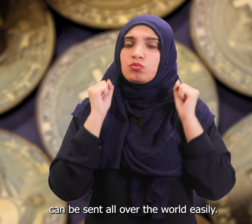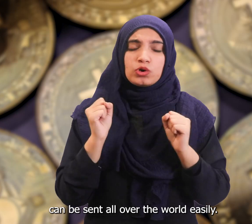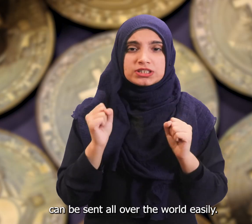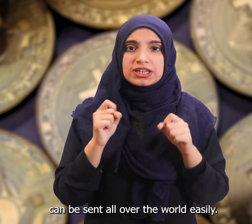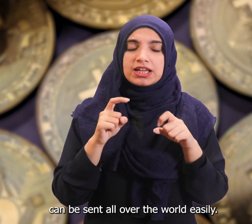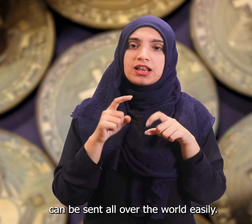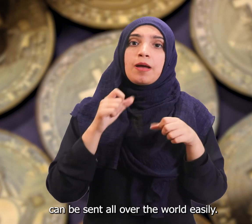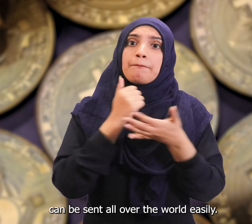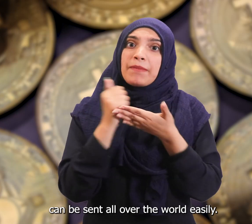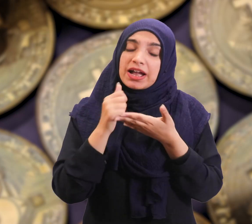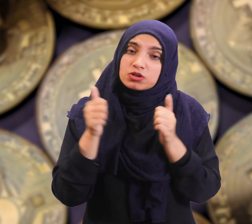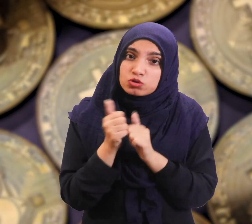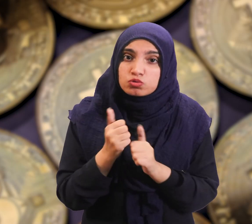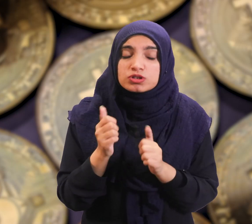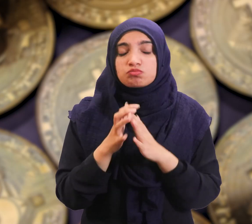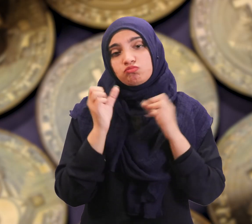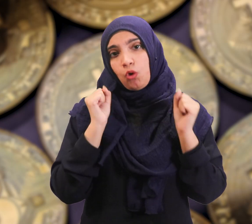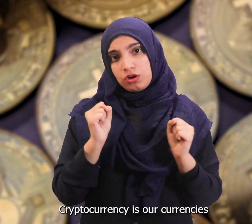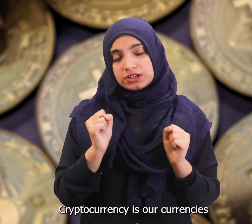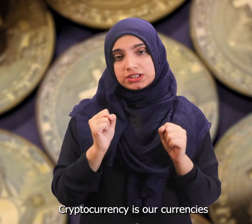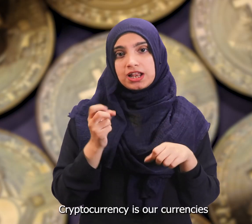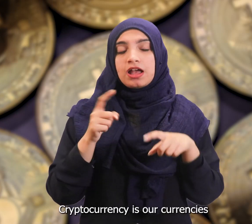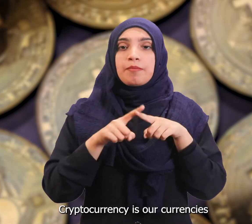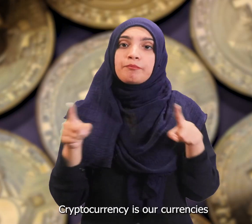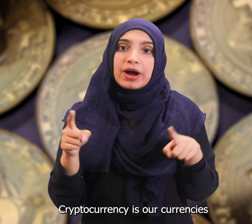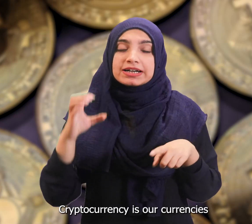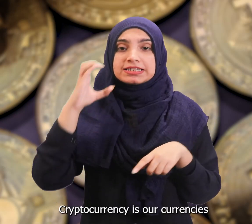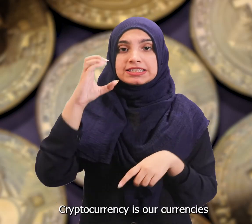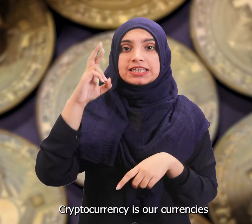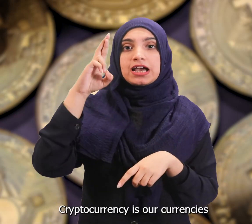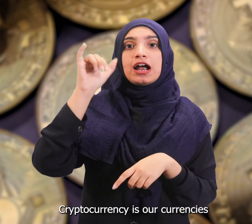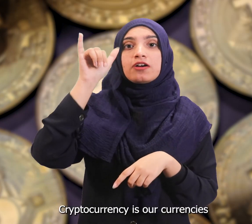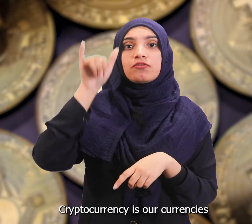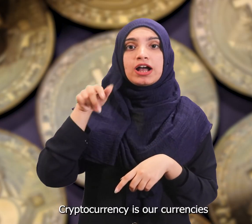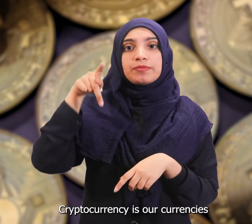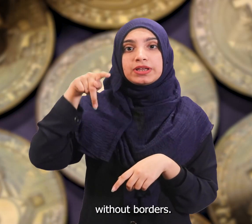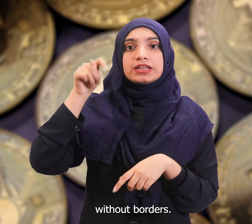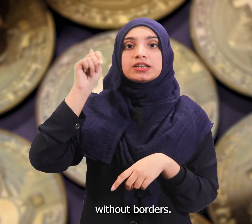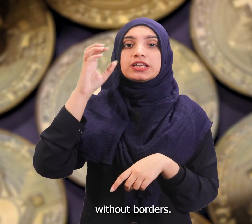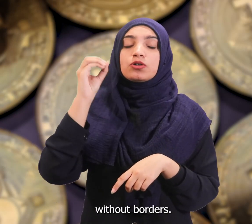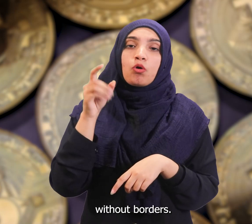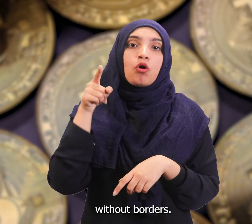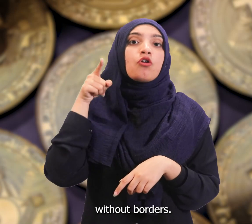the world easily. Cryptocurrencies are currencies without borders.